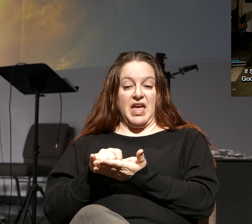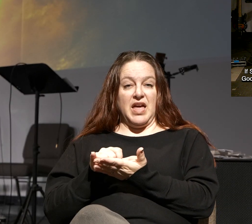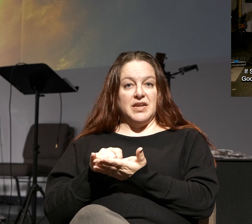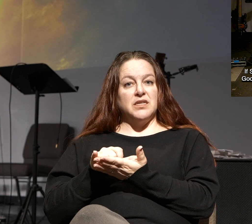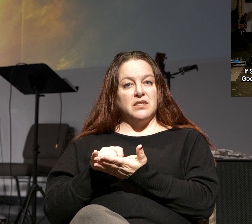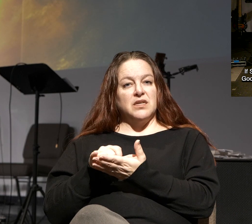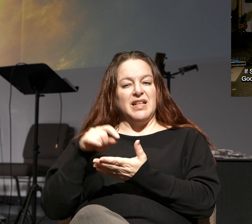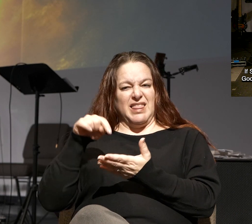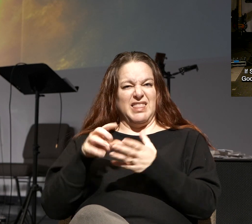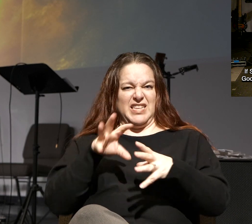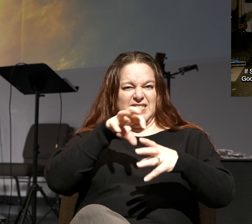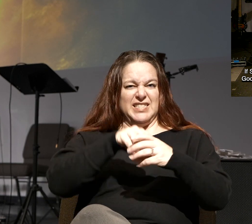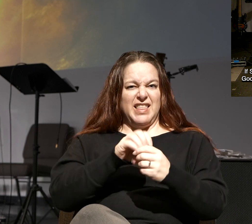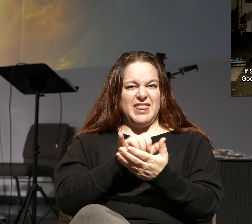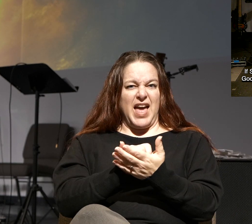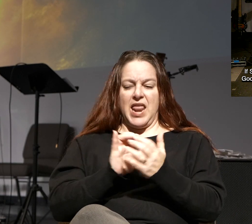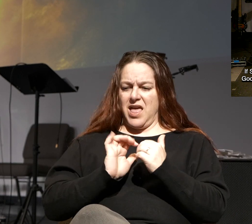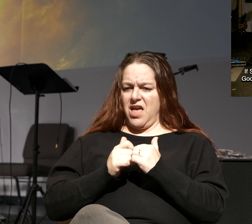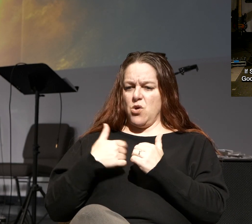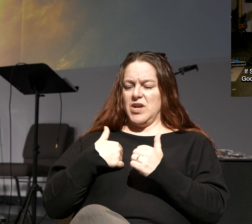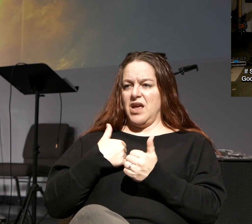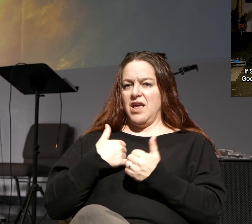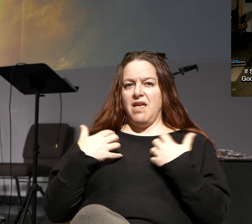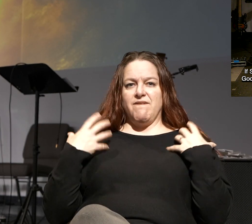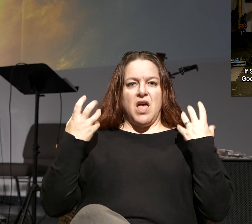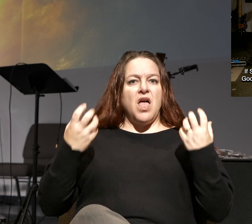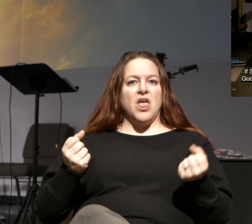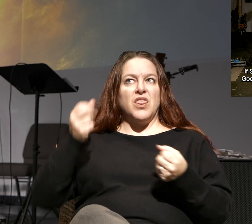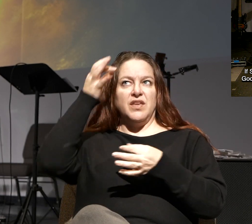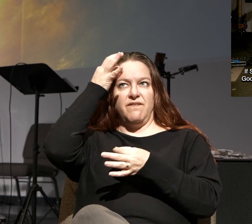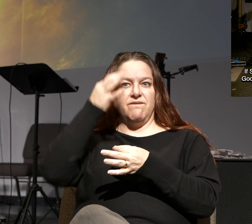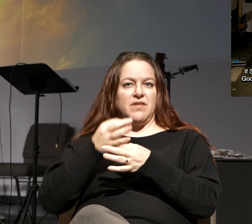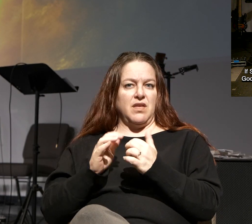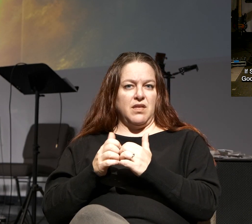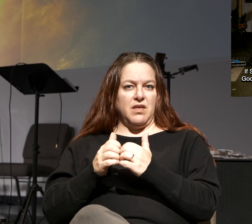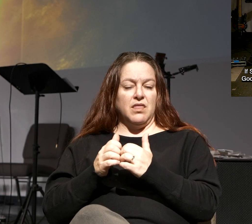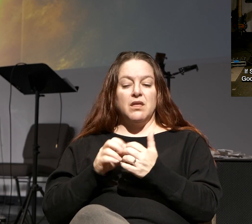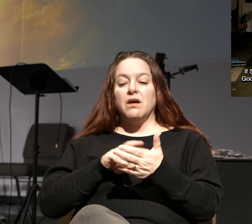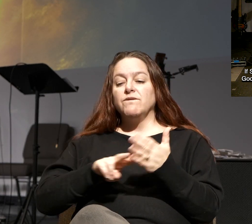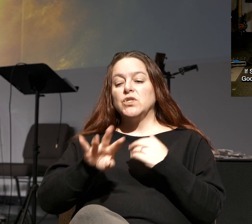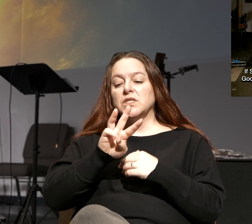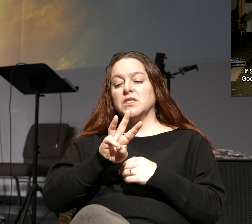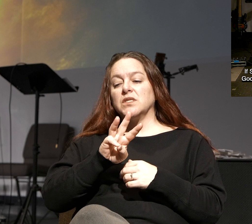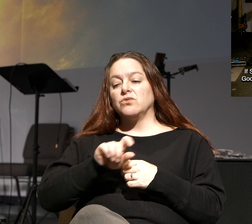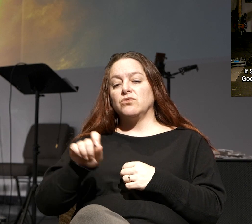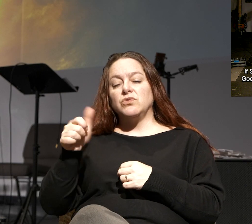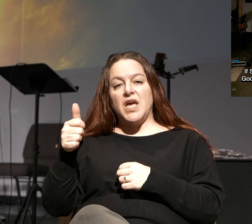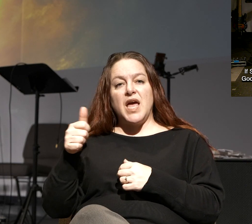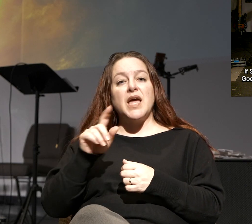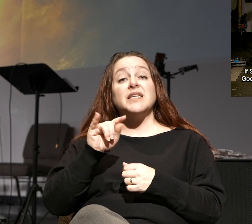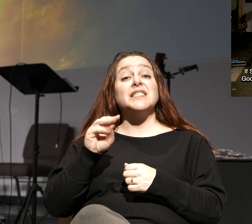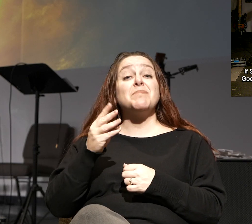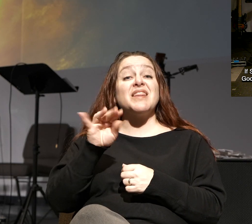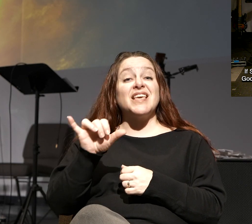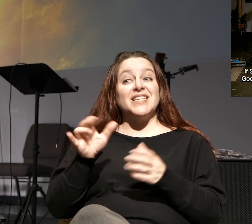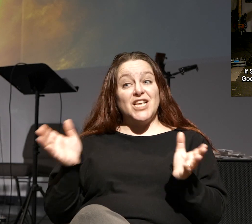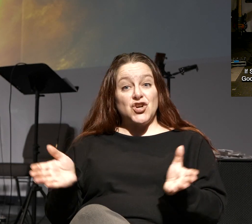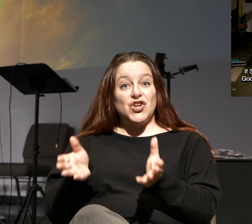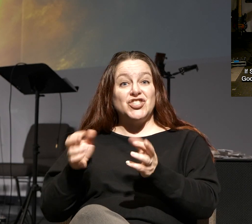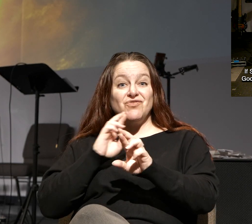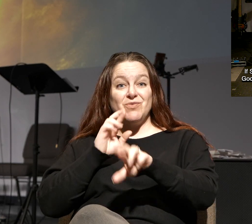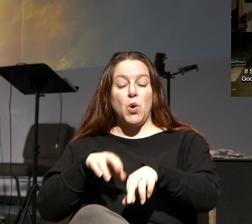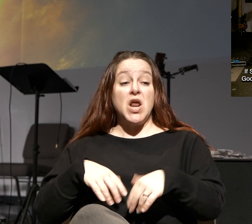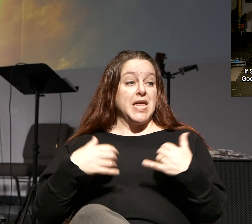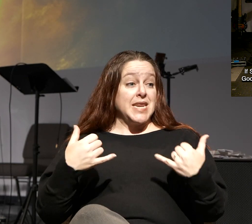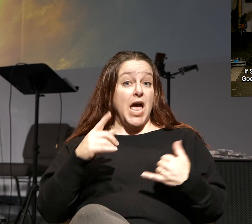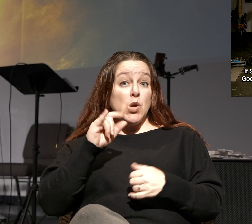part of that. How can I have a healthy faith? Look at verses 6 through 10. This is Timothy's encouraging report. But